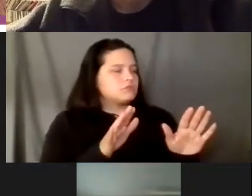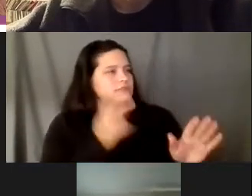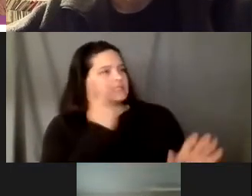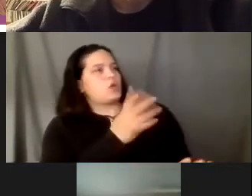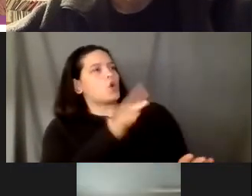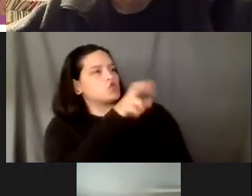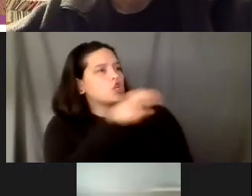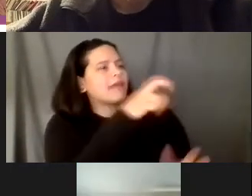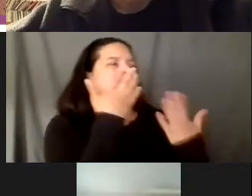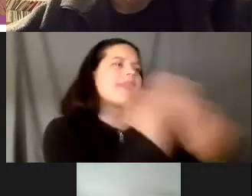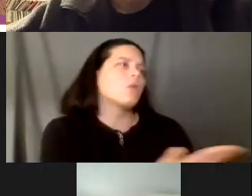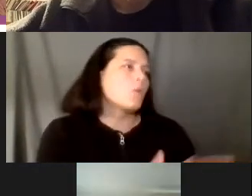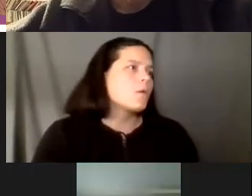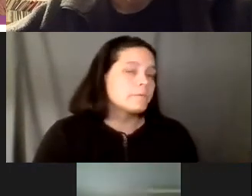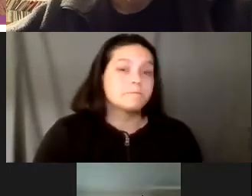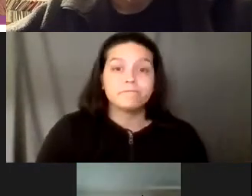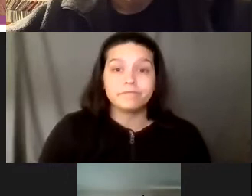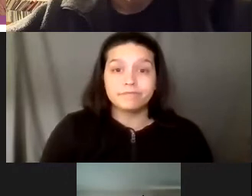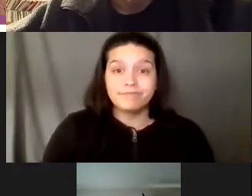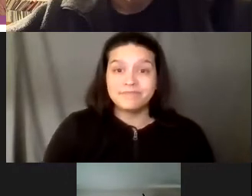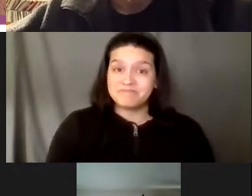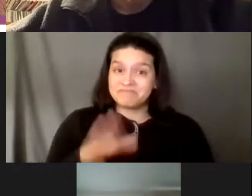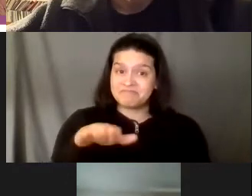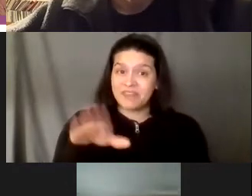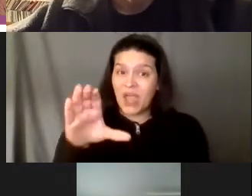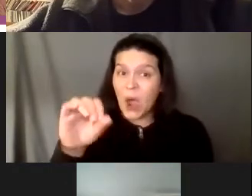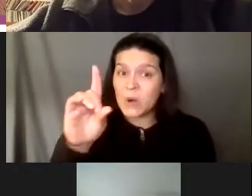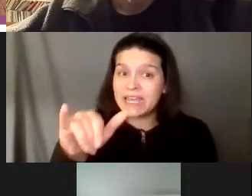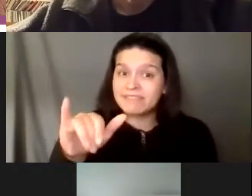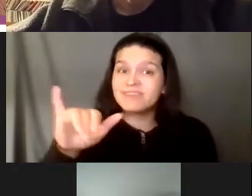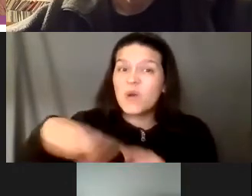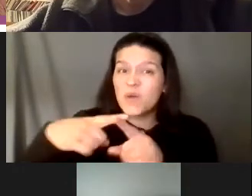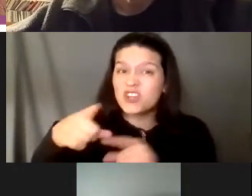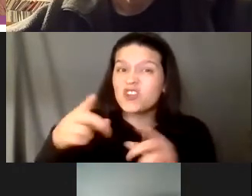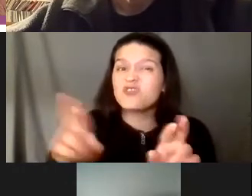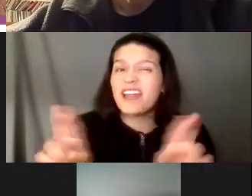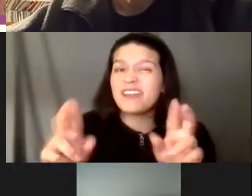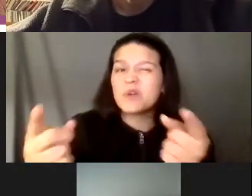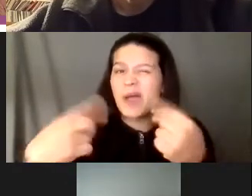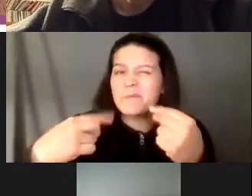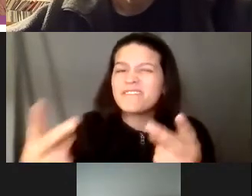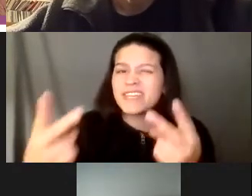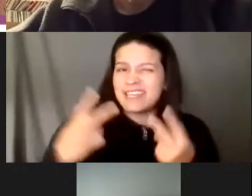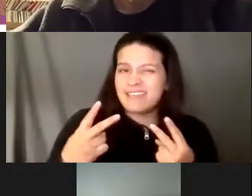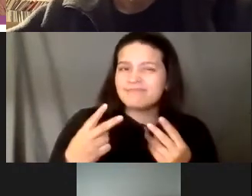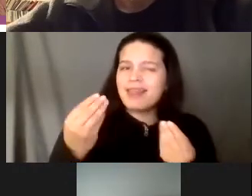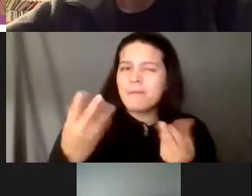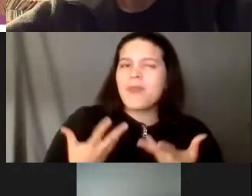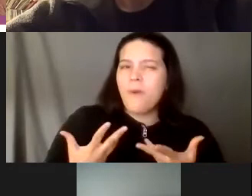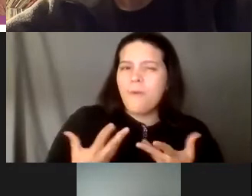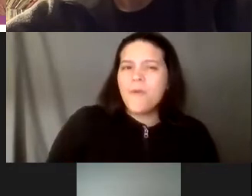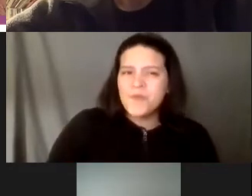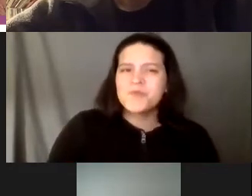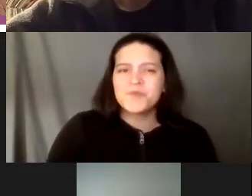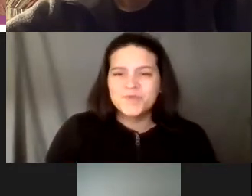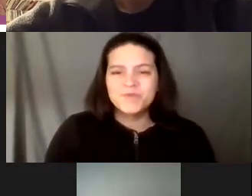um or anybody when when you're ready to to come out our way let let me know and so yes you can like